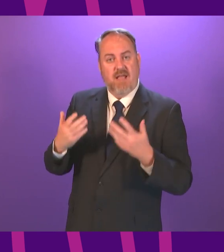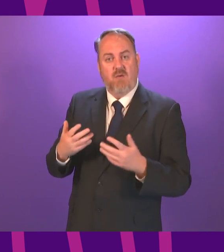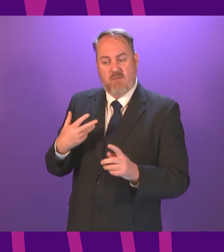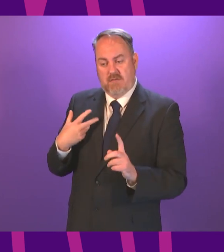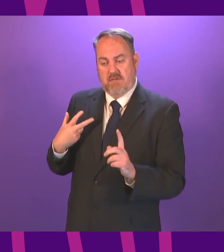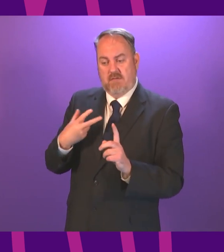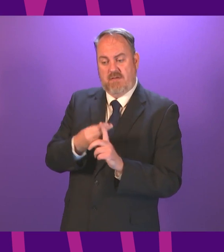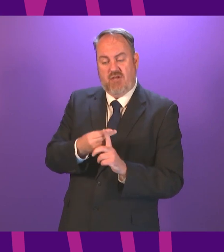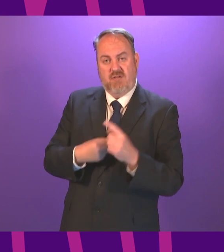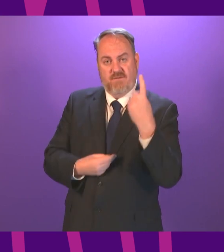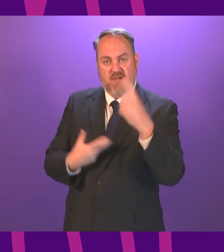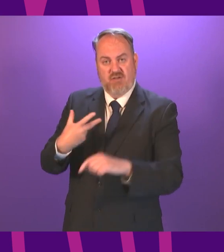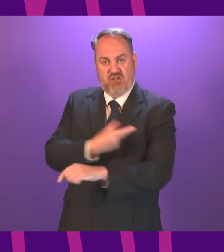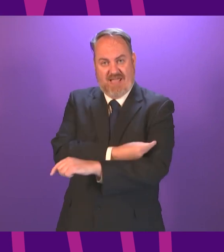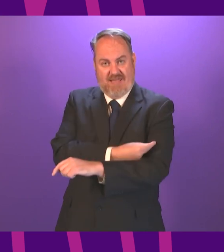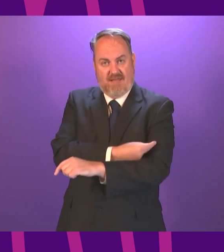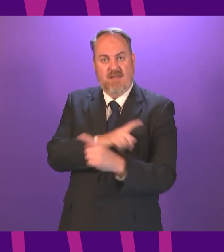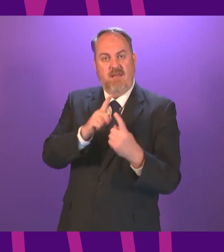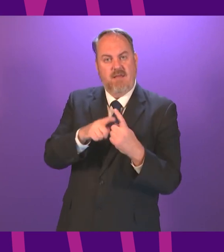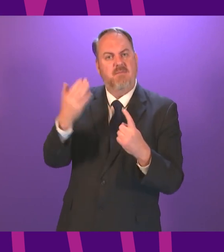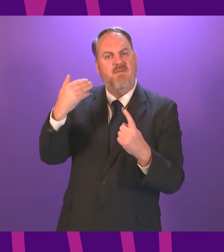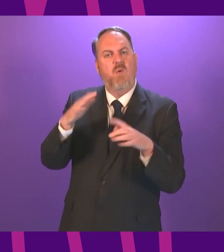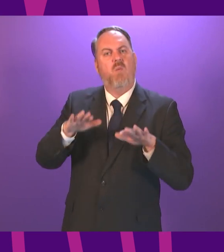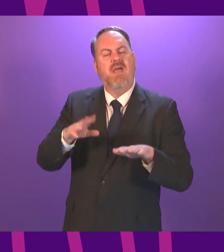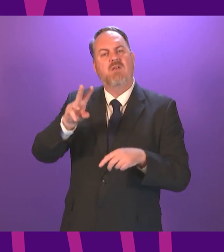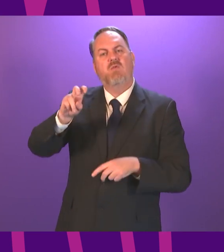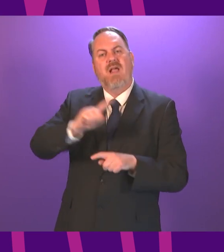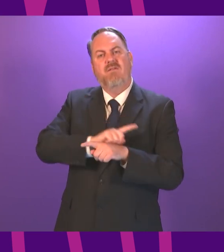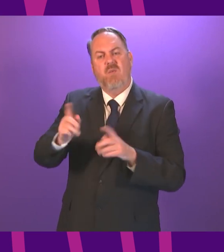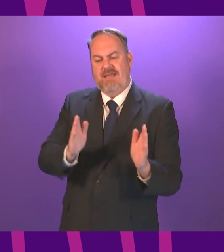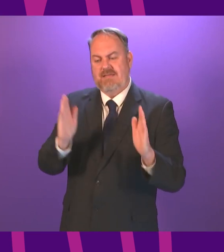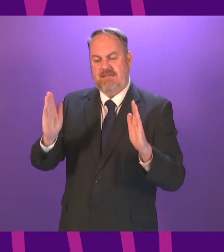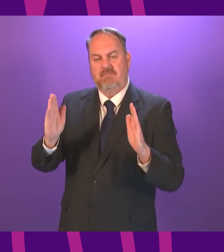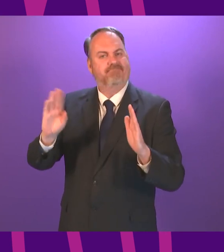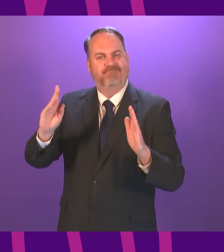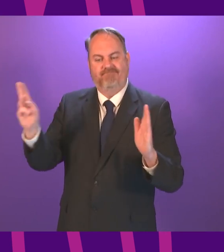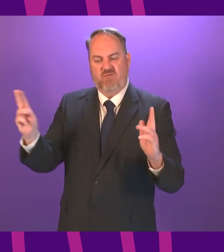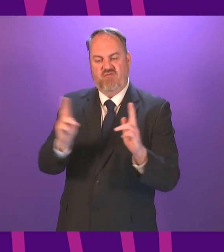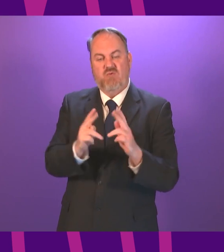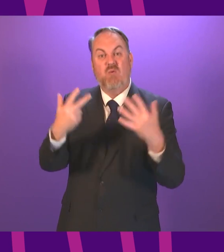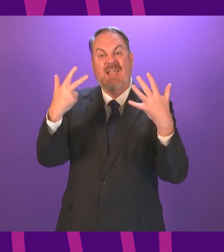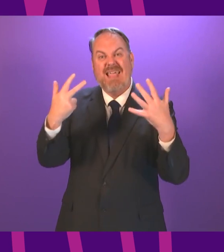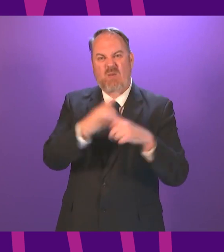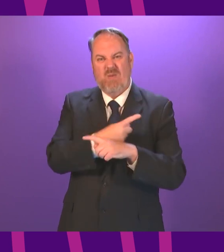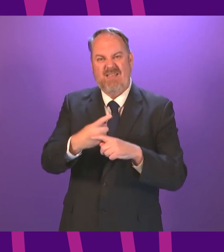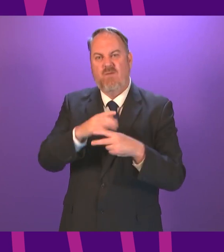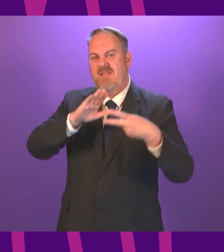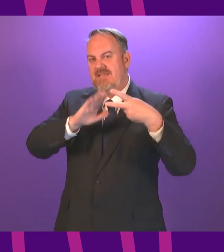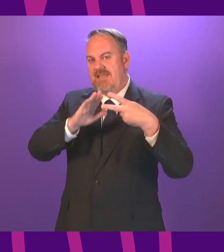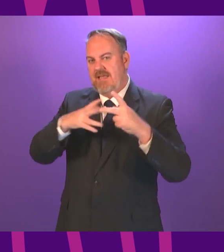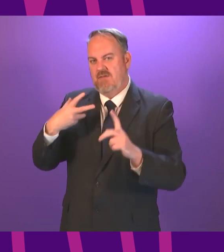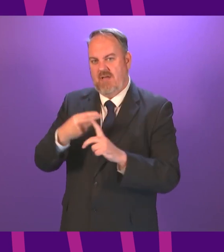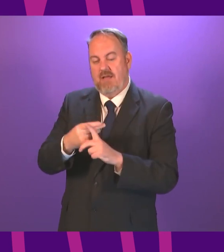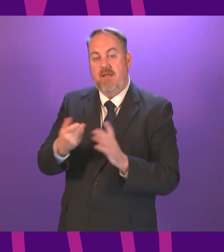ministers from eight weeks we are pushing our health boards to go faster to schedule those appointments earlier on but also because we have a good supply of